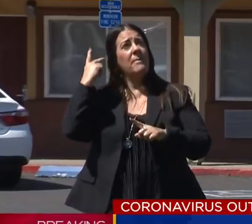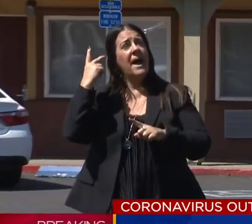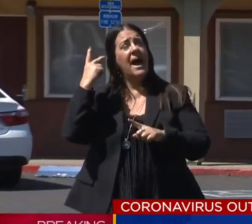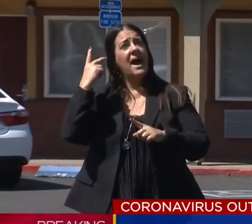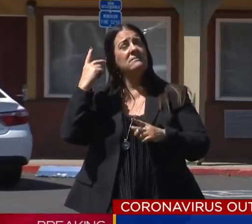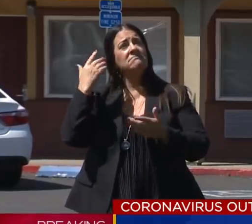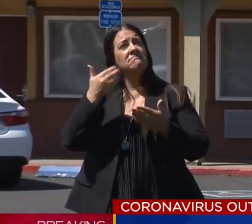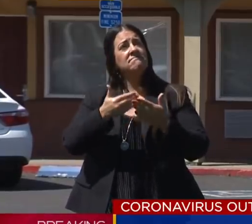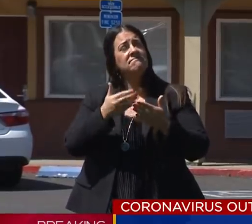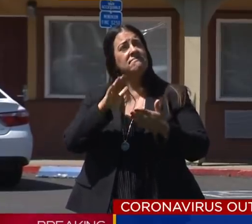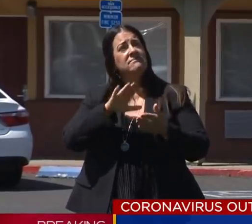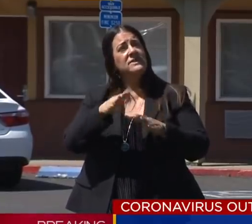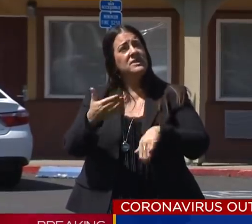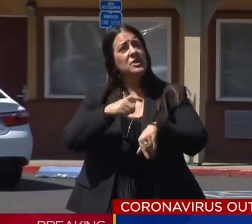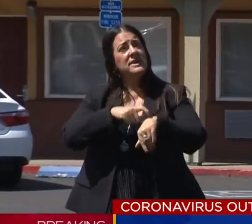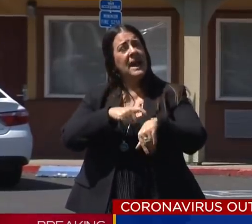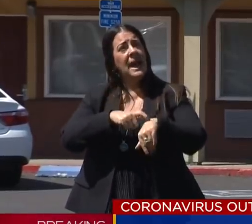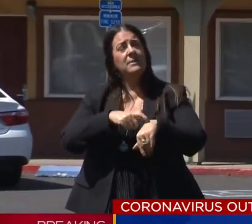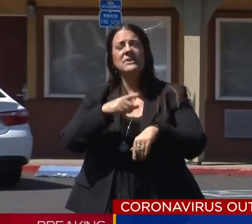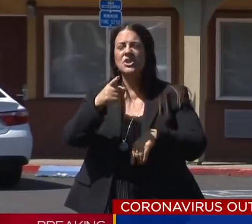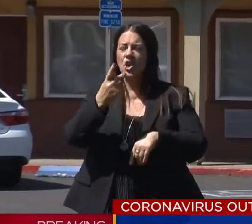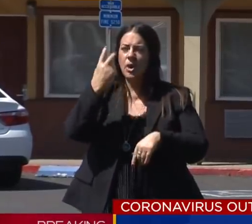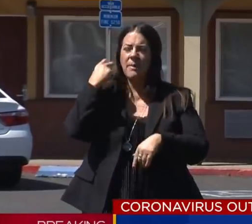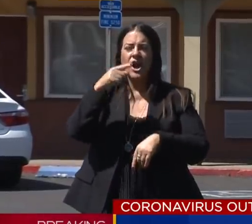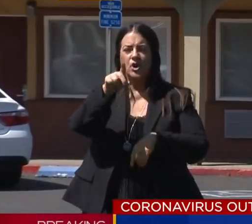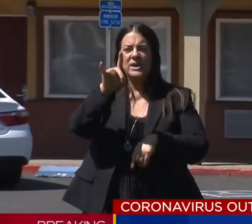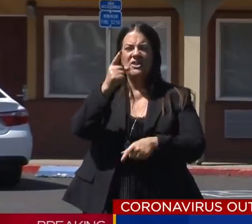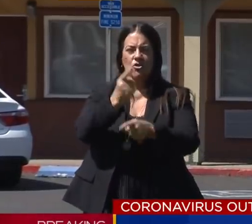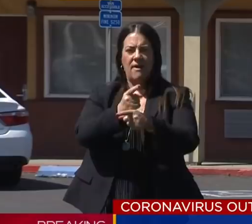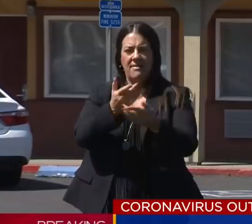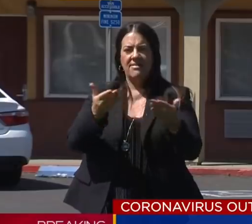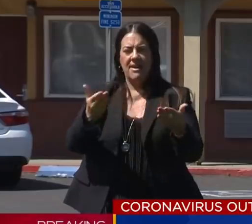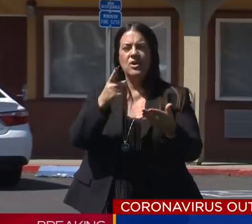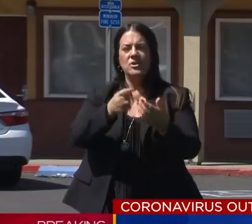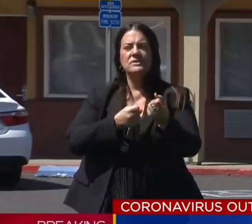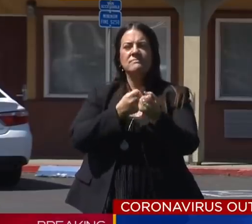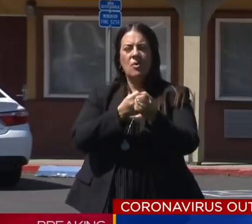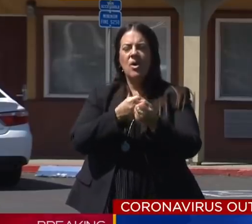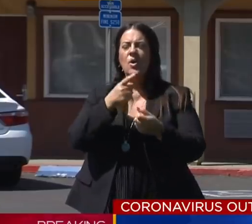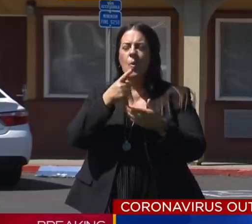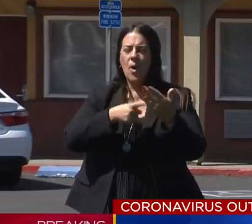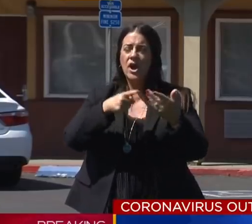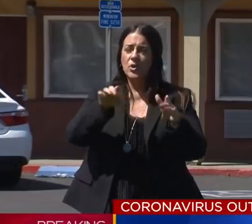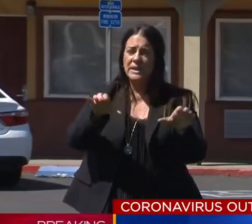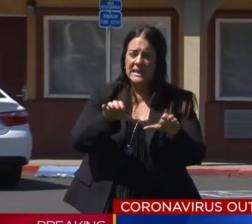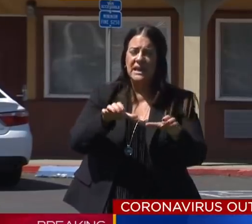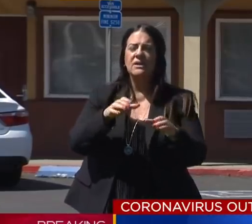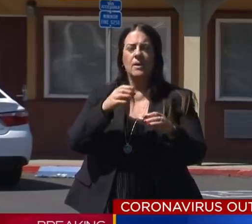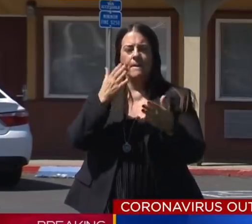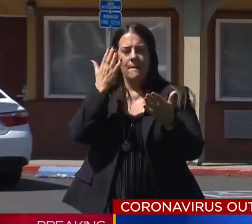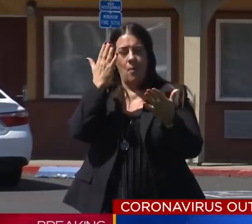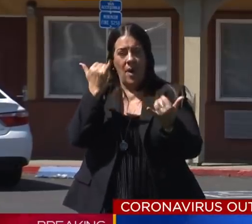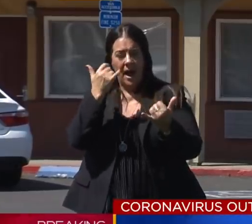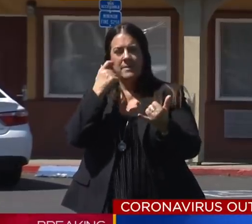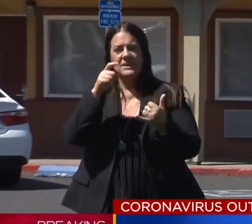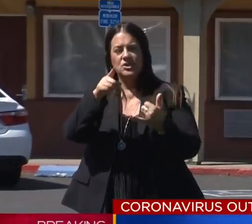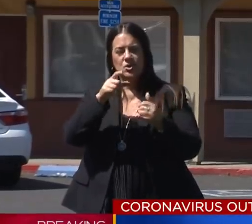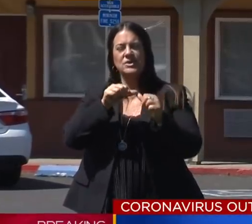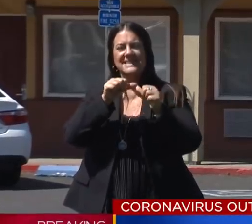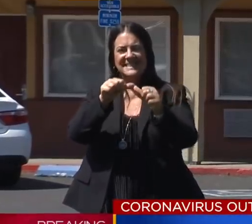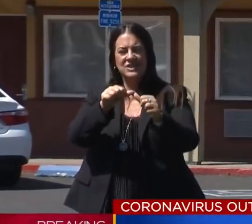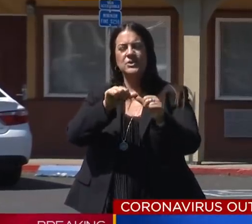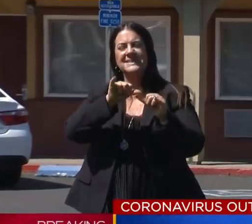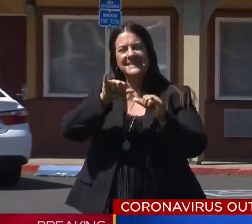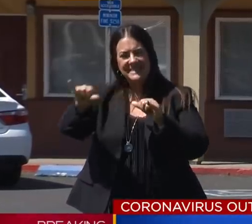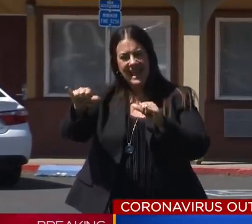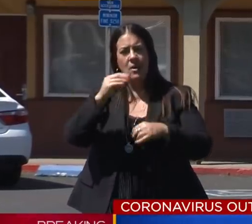are people walking around their kids and grandkids because you did the right thing just by practicing safe, physical distancing, continuing to